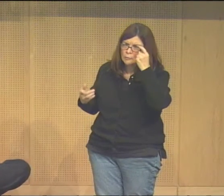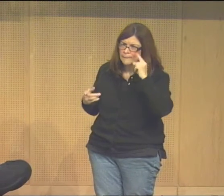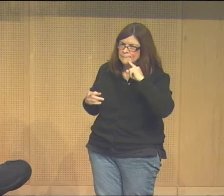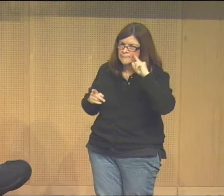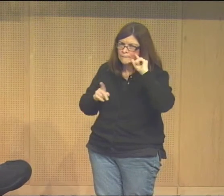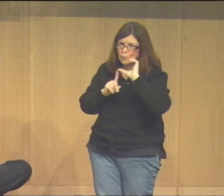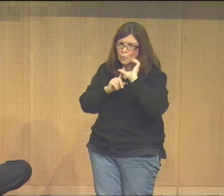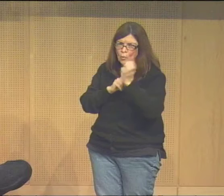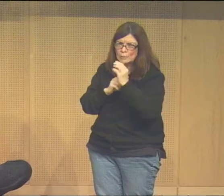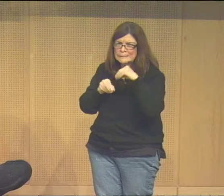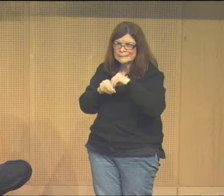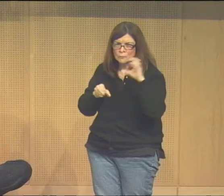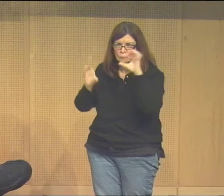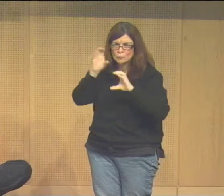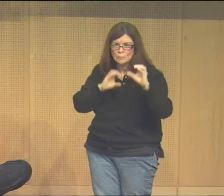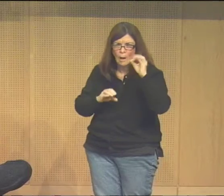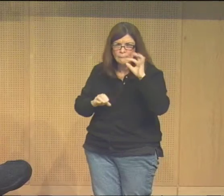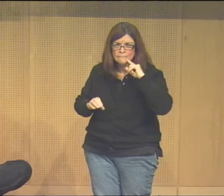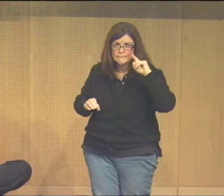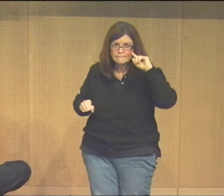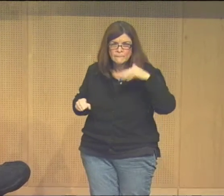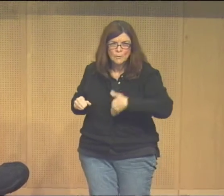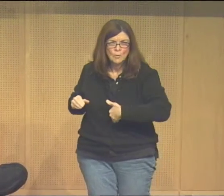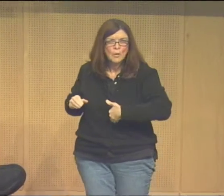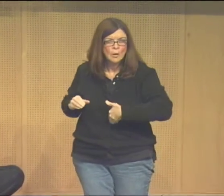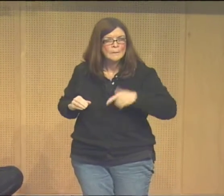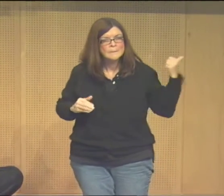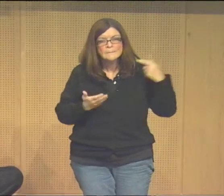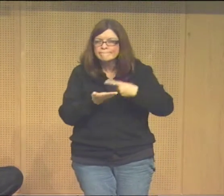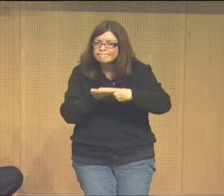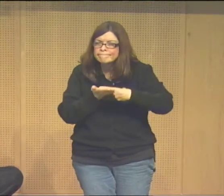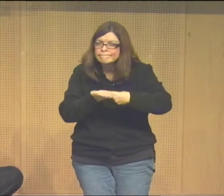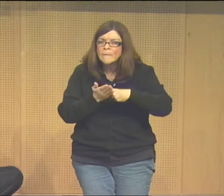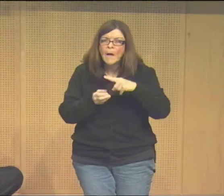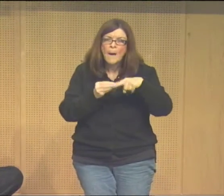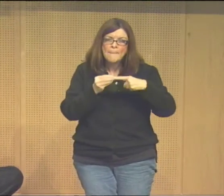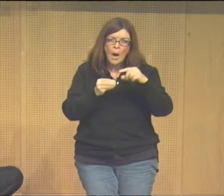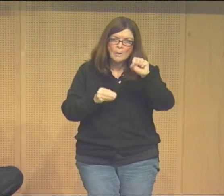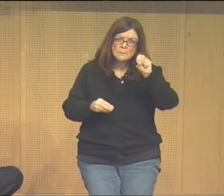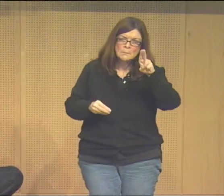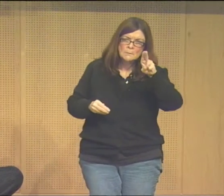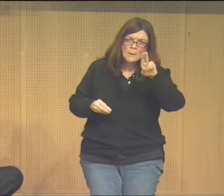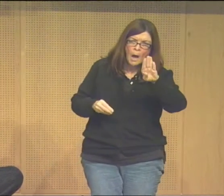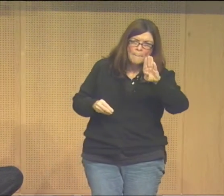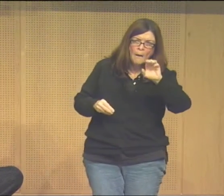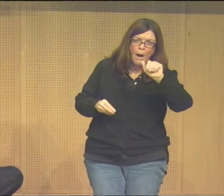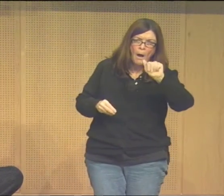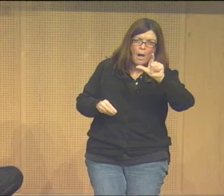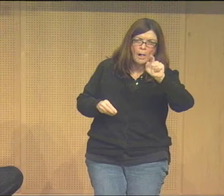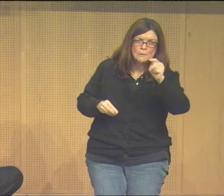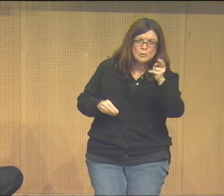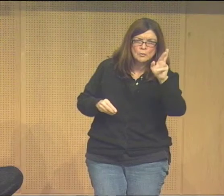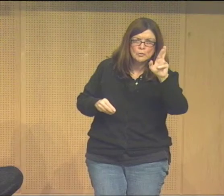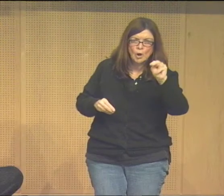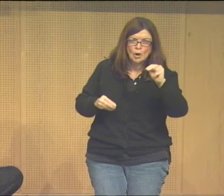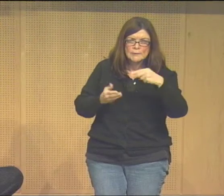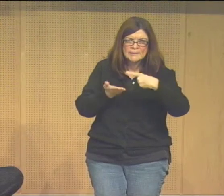from Patti Ladd's book In Search of Deafhood a deaf culture in search of deafhood and it refers to the idea of